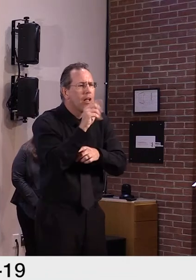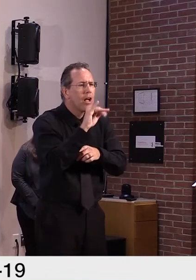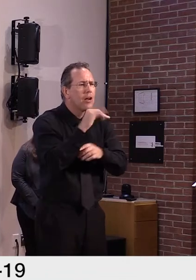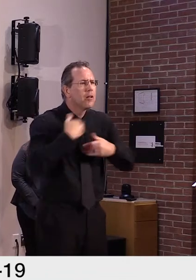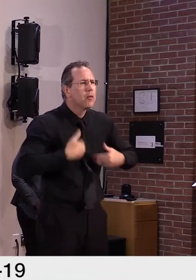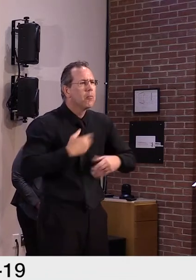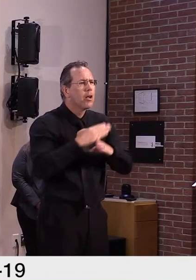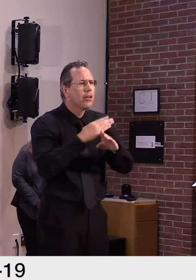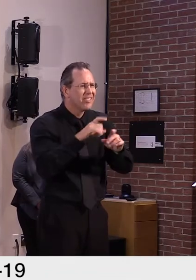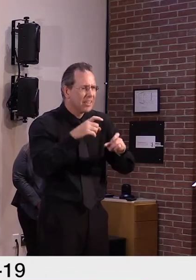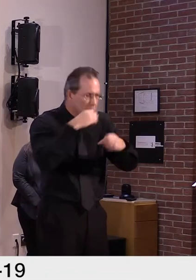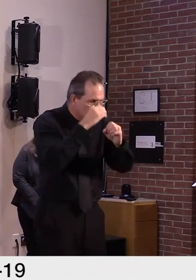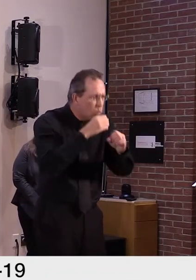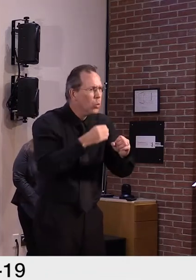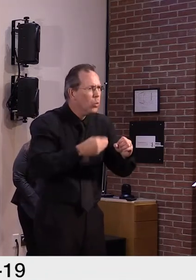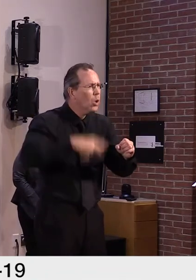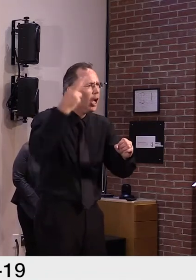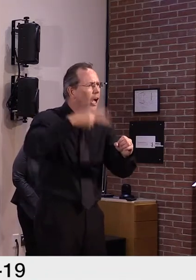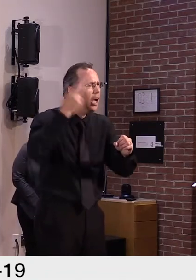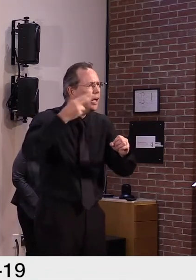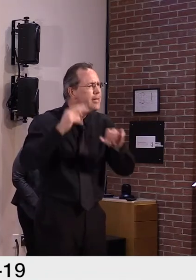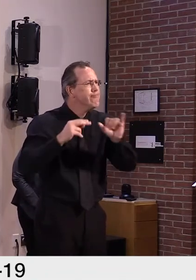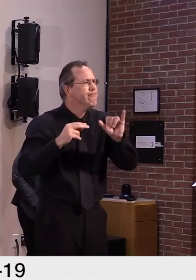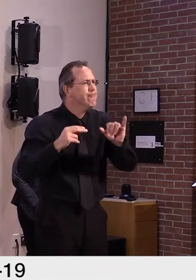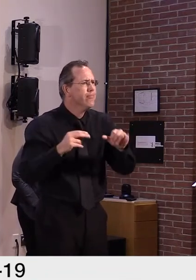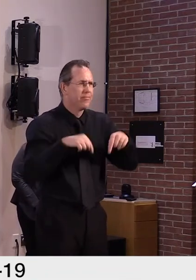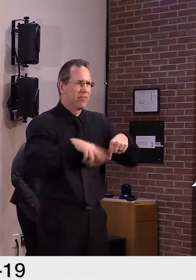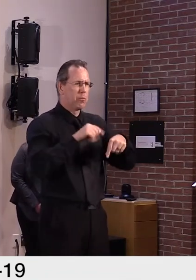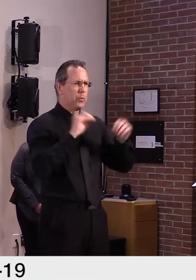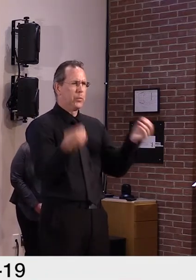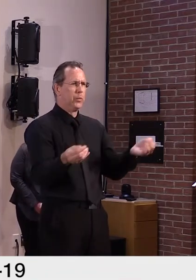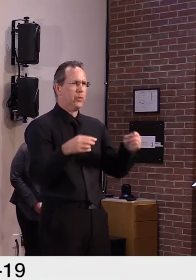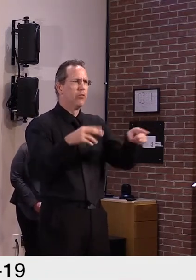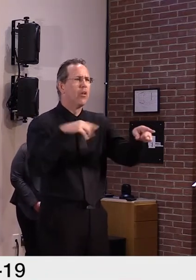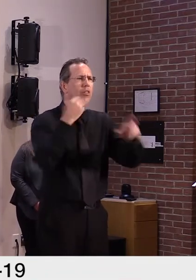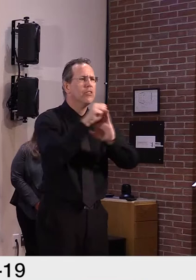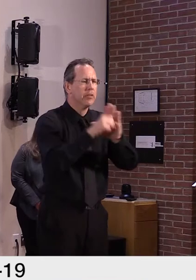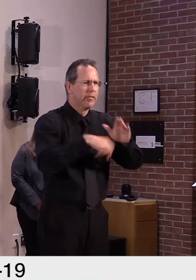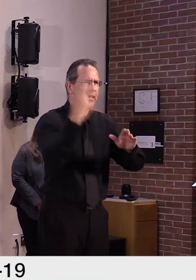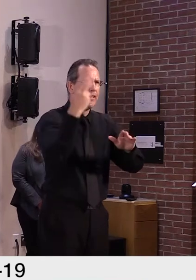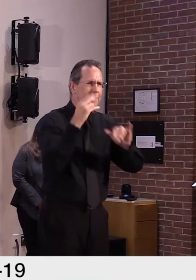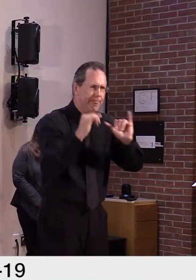an idea of how many people have had contact with the virus in total.